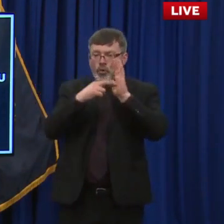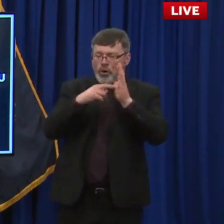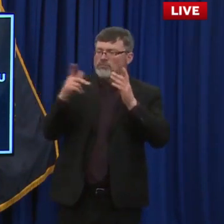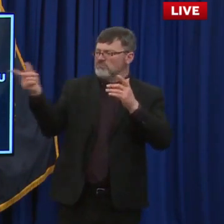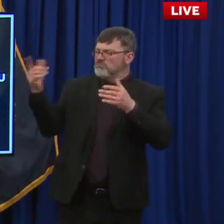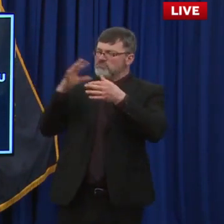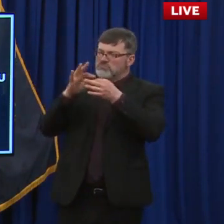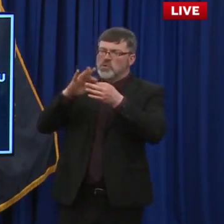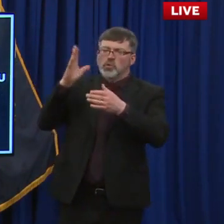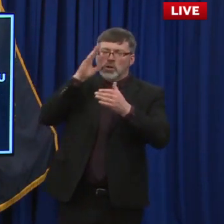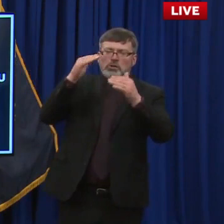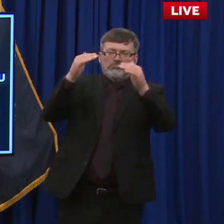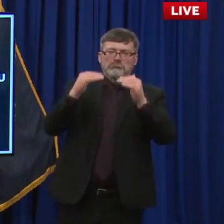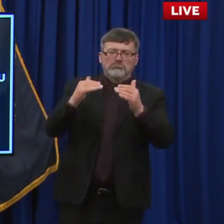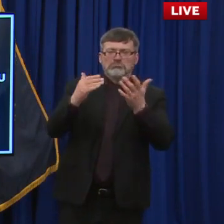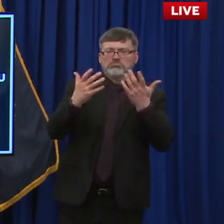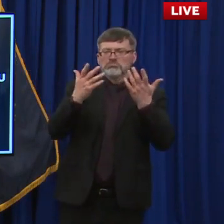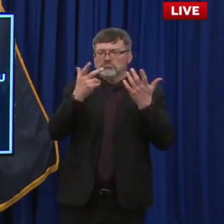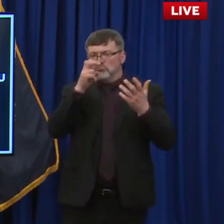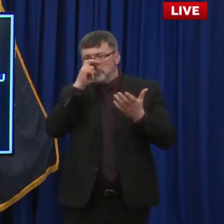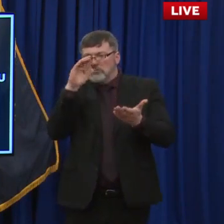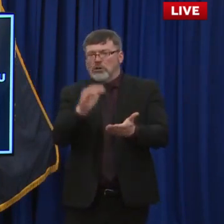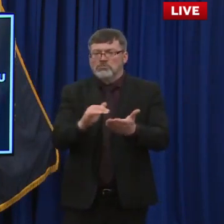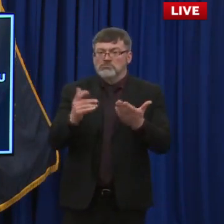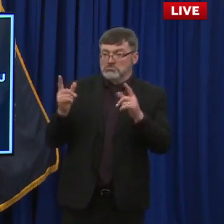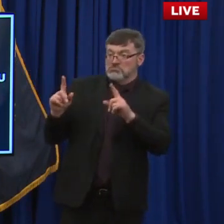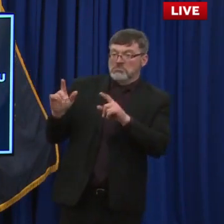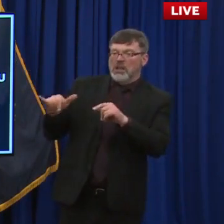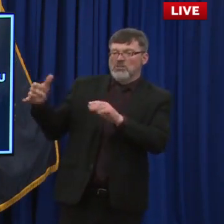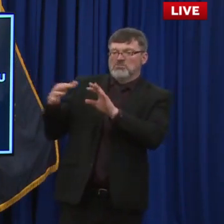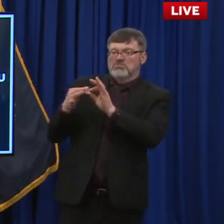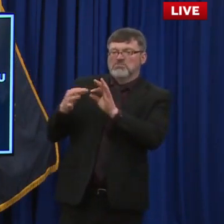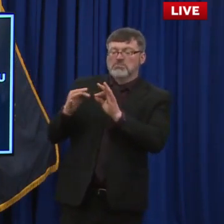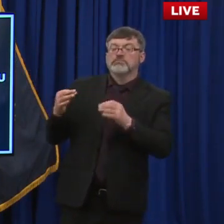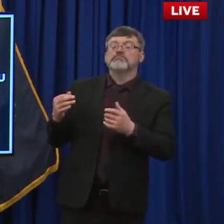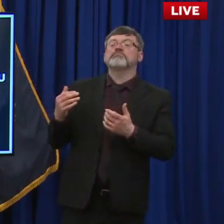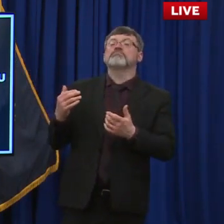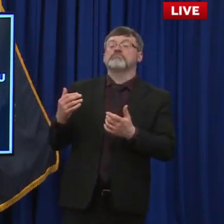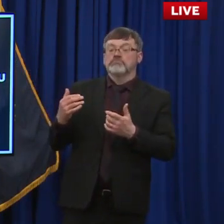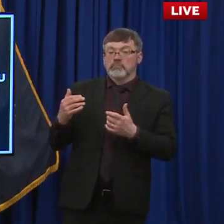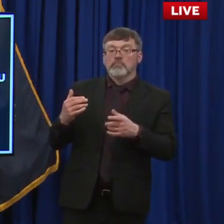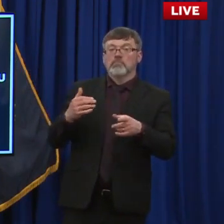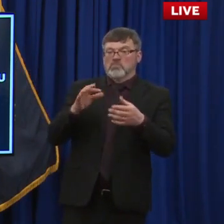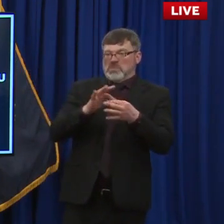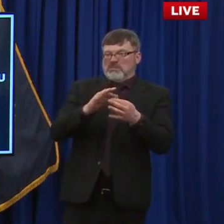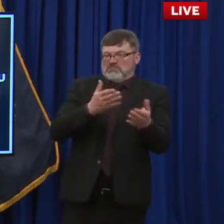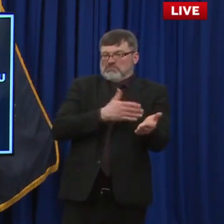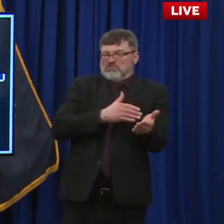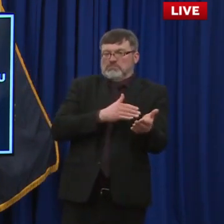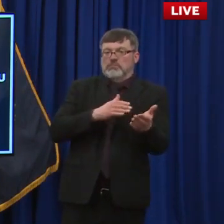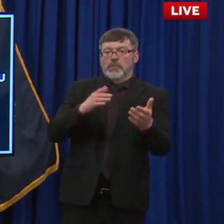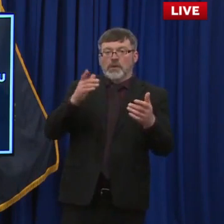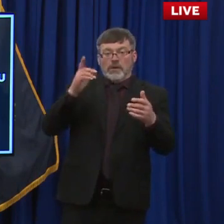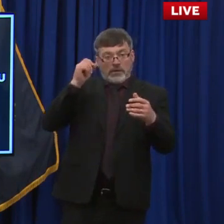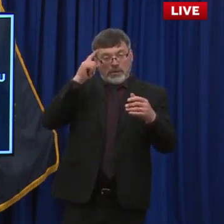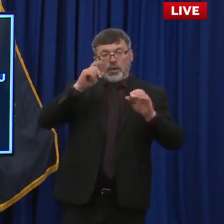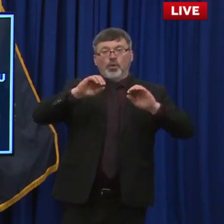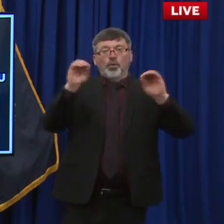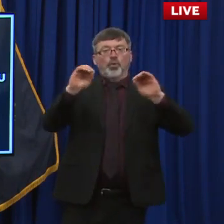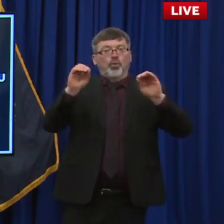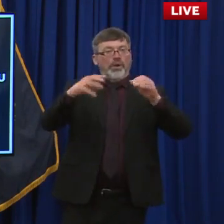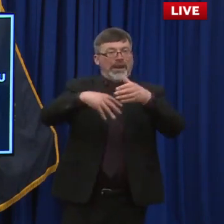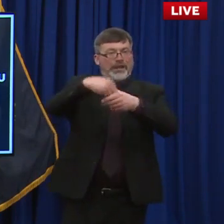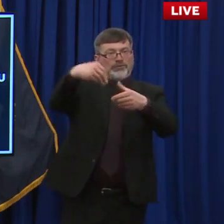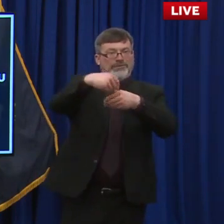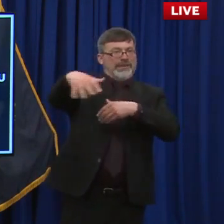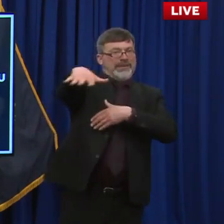I don't know if you've talked specifically about these venues that don't necessarily have an outdoor setting but have indoor, uh,